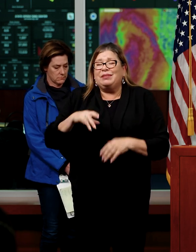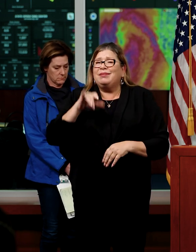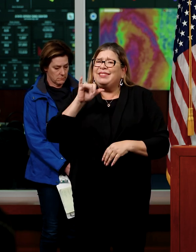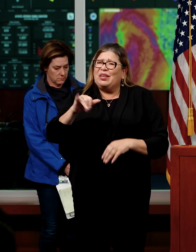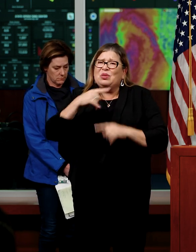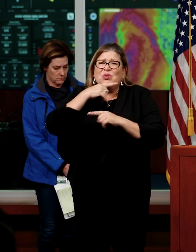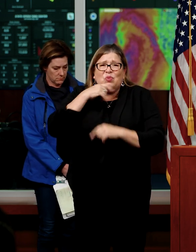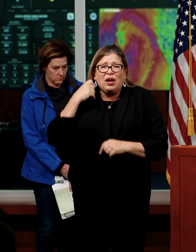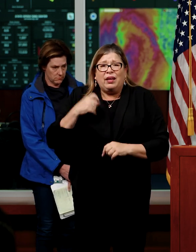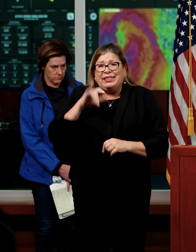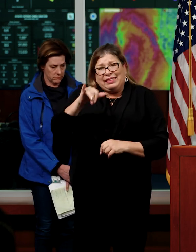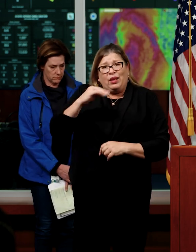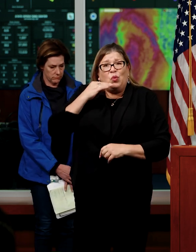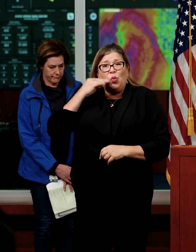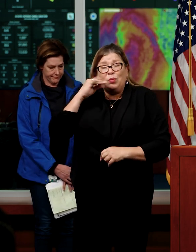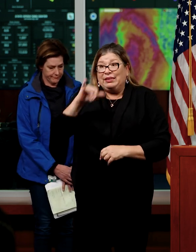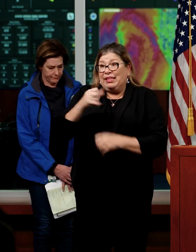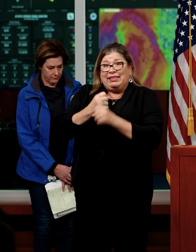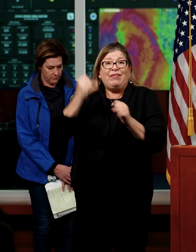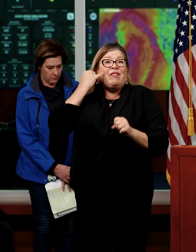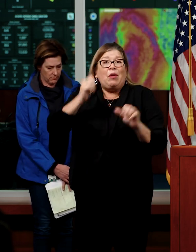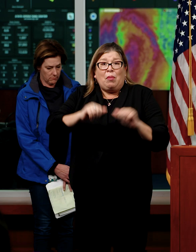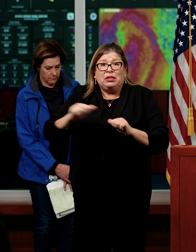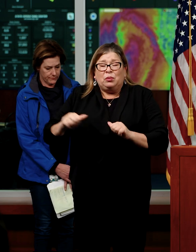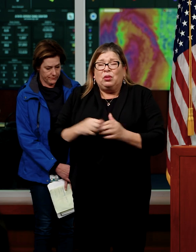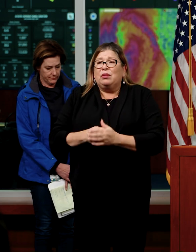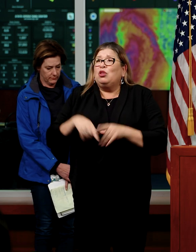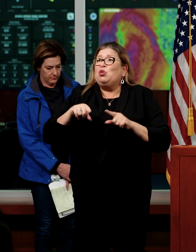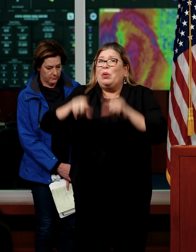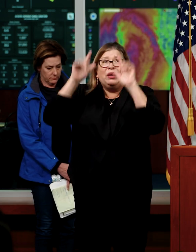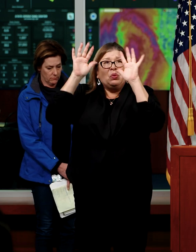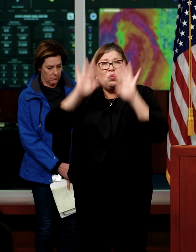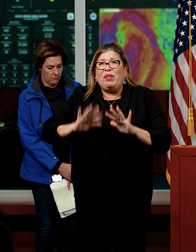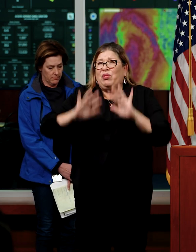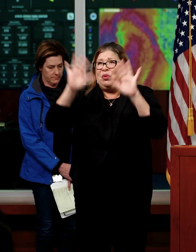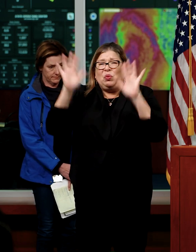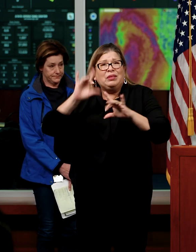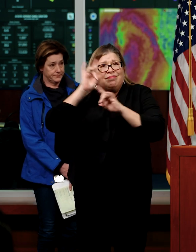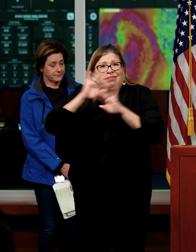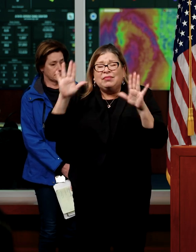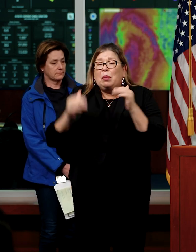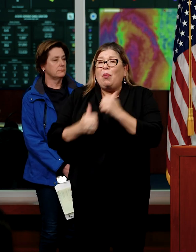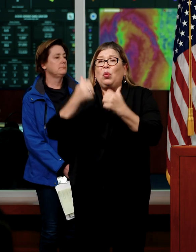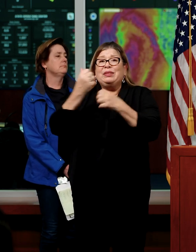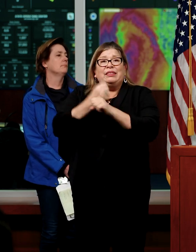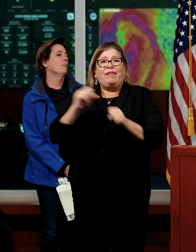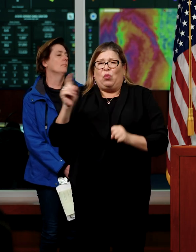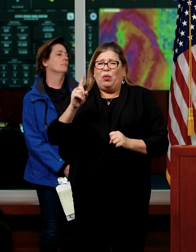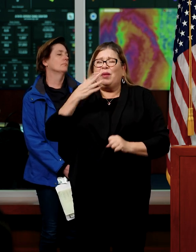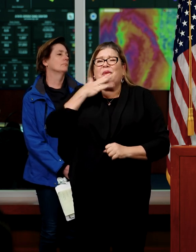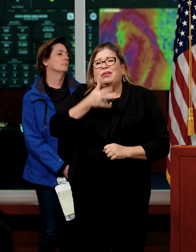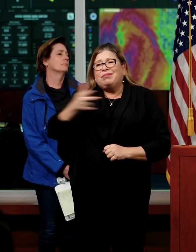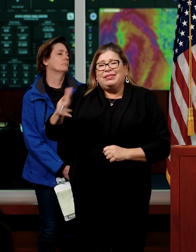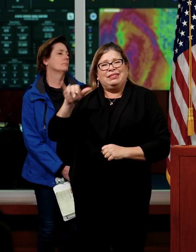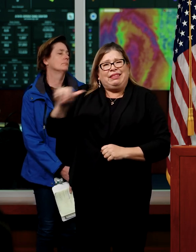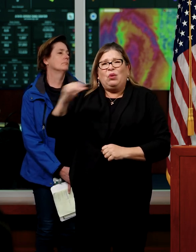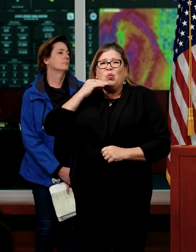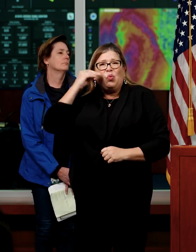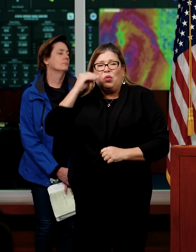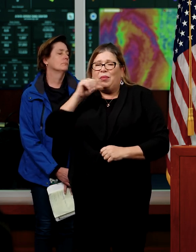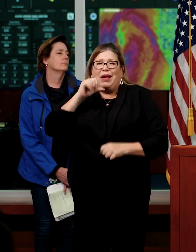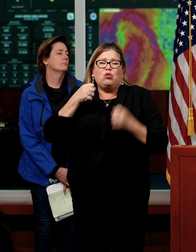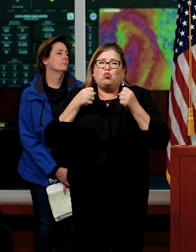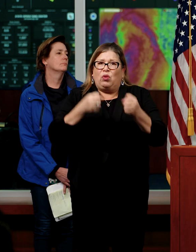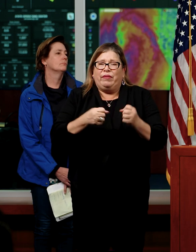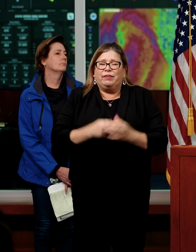safe, and stay at home if possible. During the height of these storms, the safest place to be is off the road and at home. Number